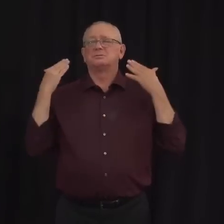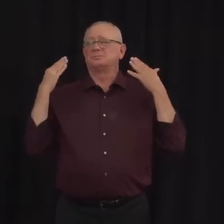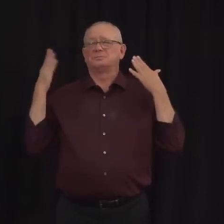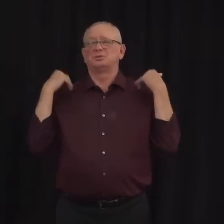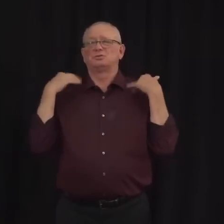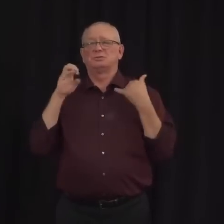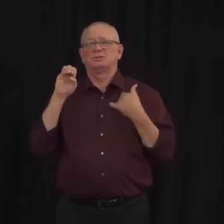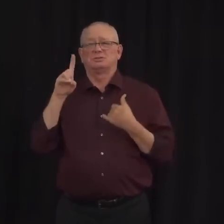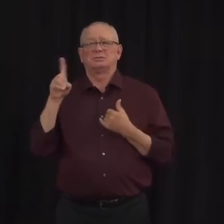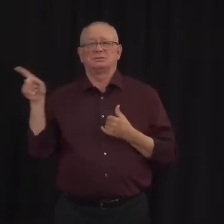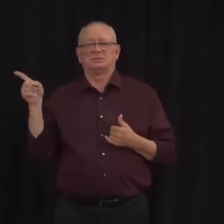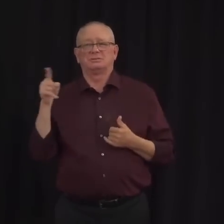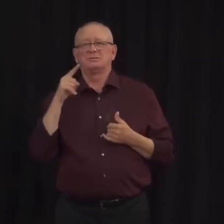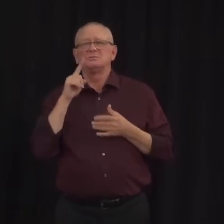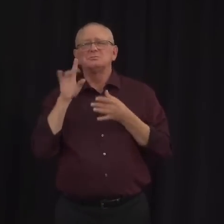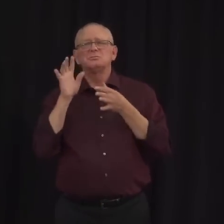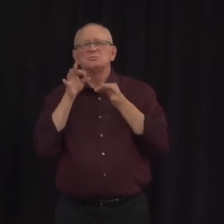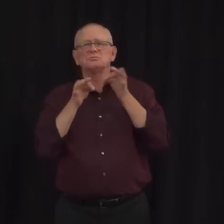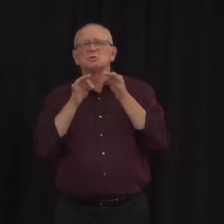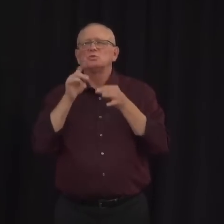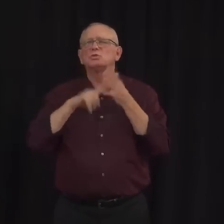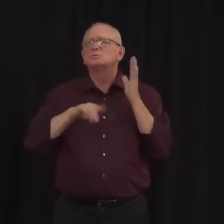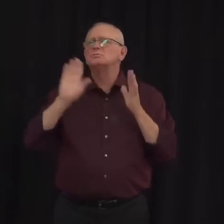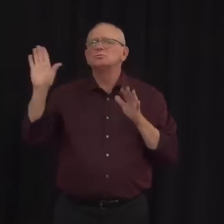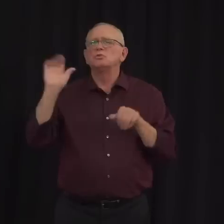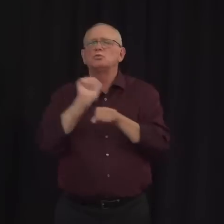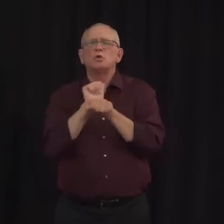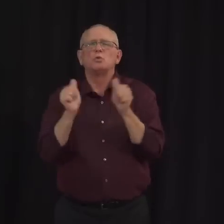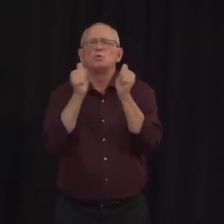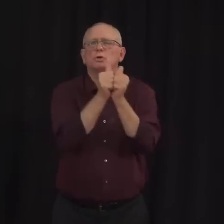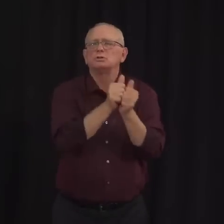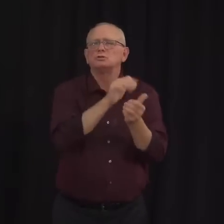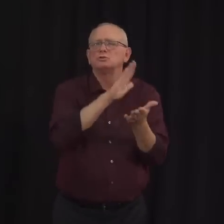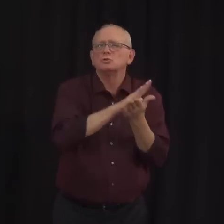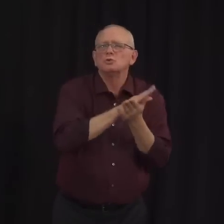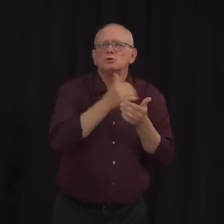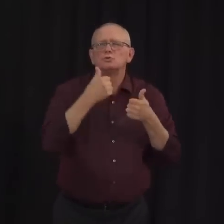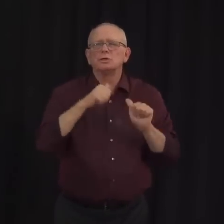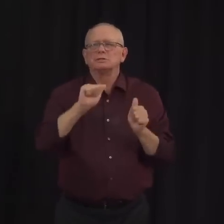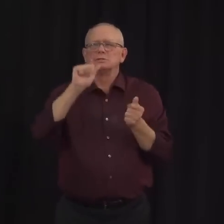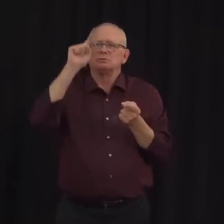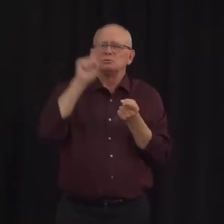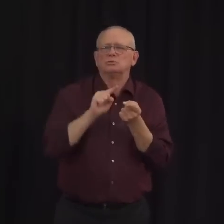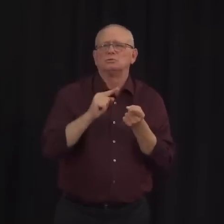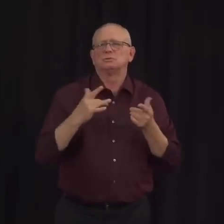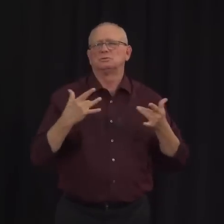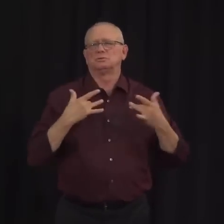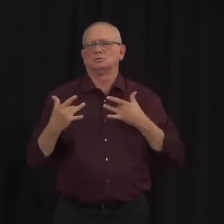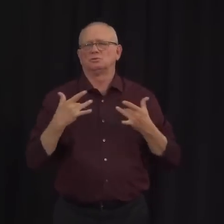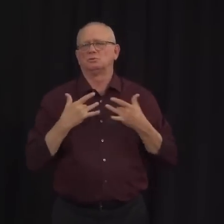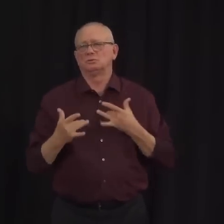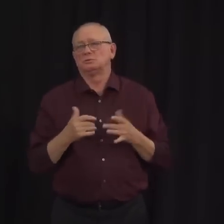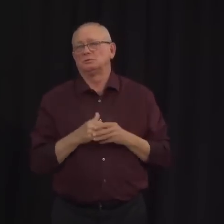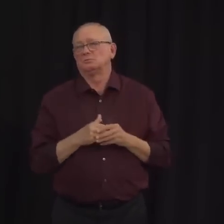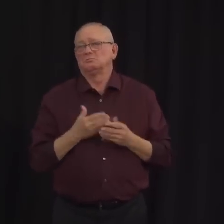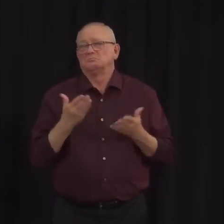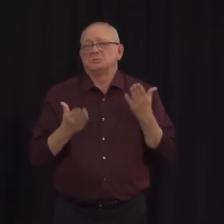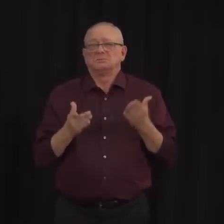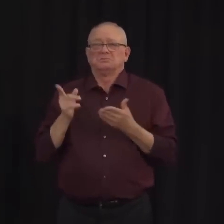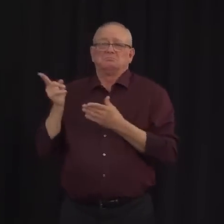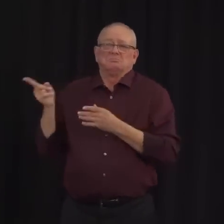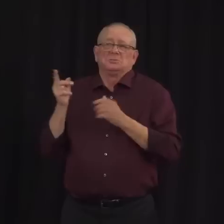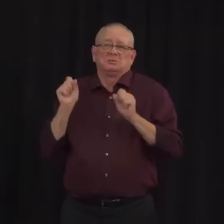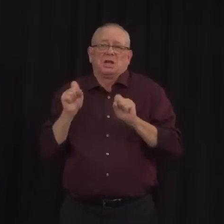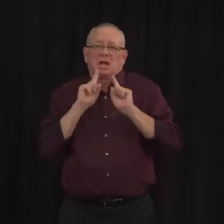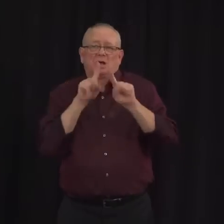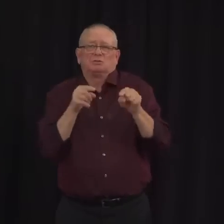the things that they are doing with schools and school boards to address some of these concerns. So that question may also be something that he'd be able to provide additional